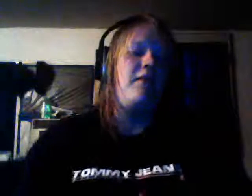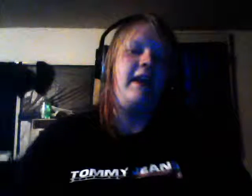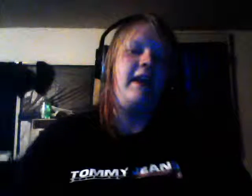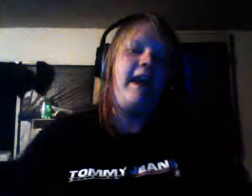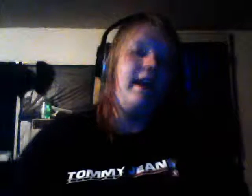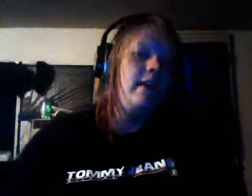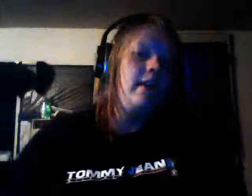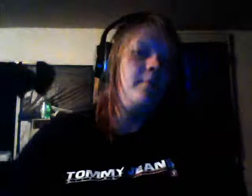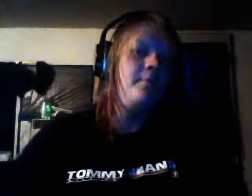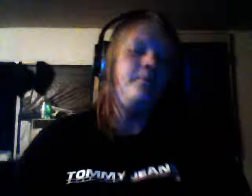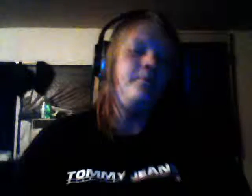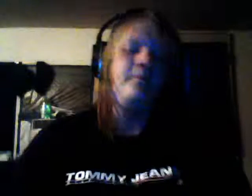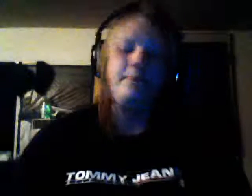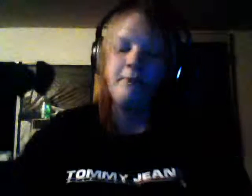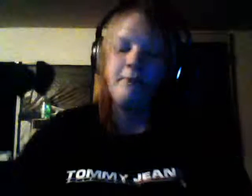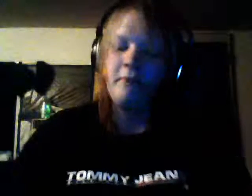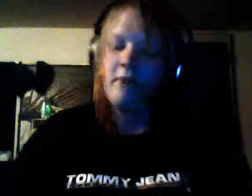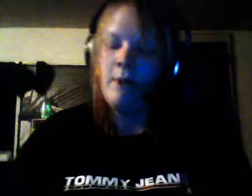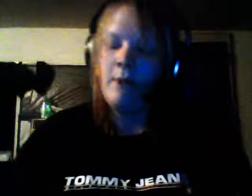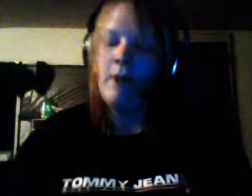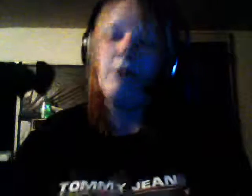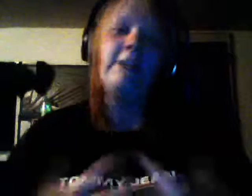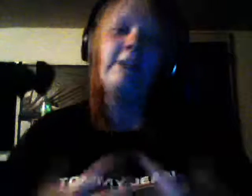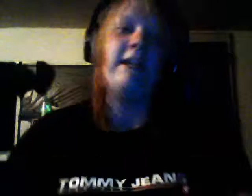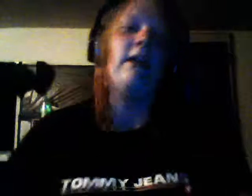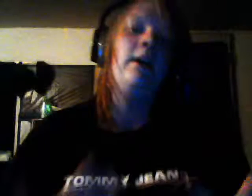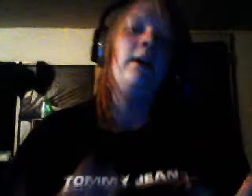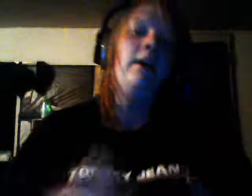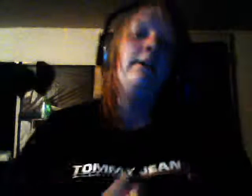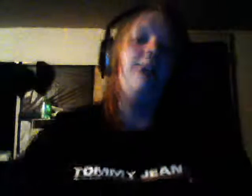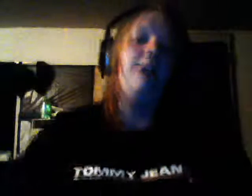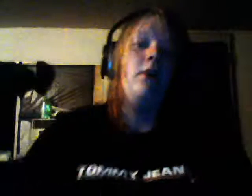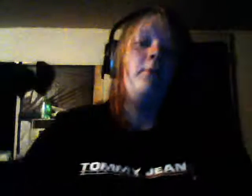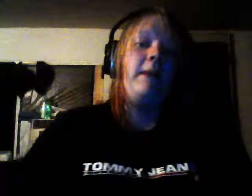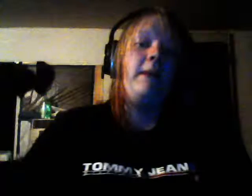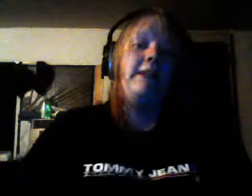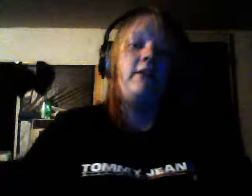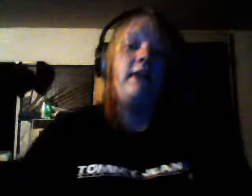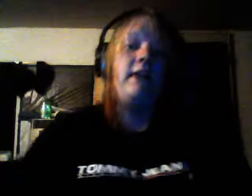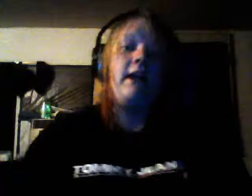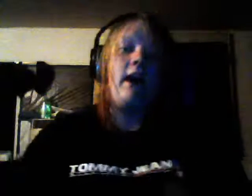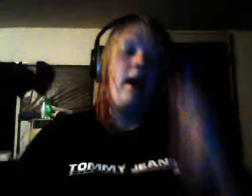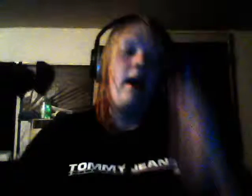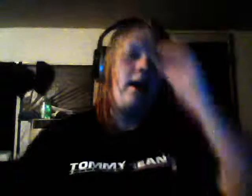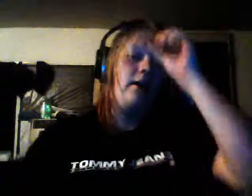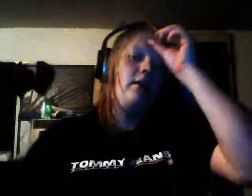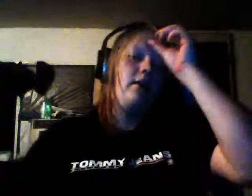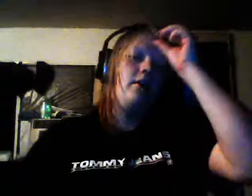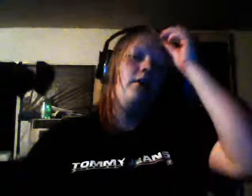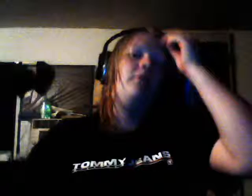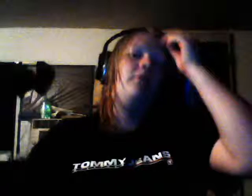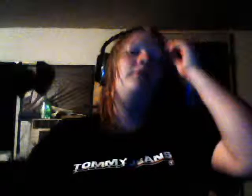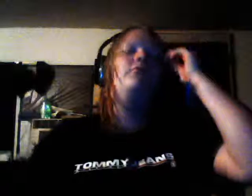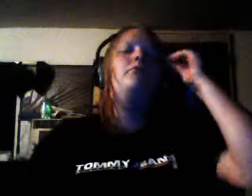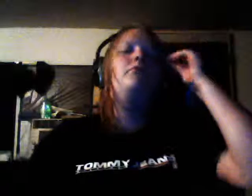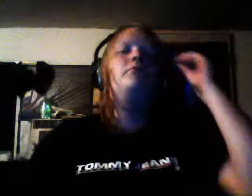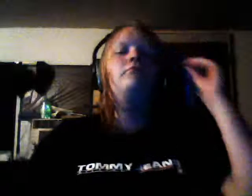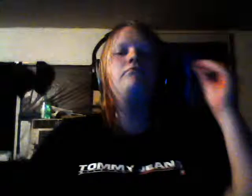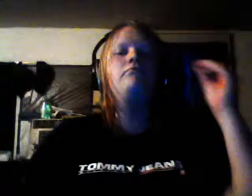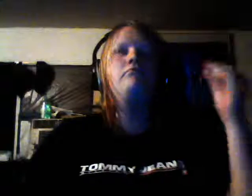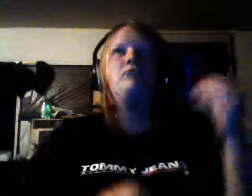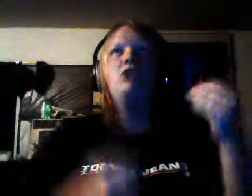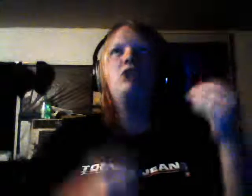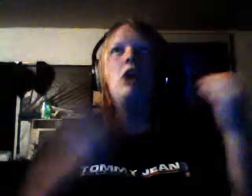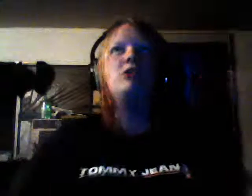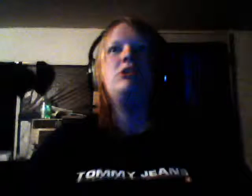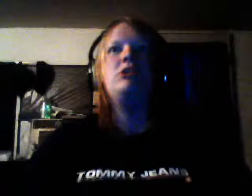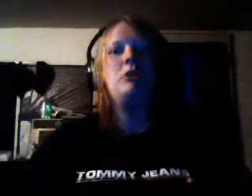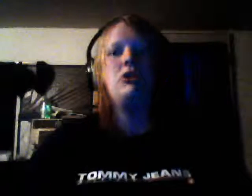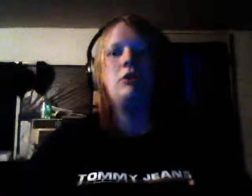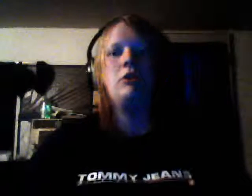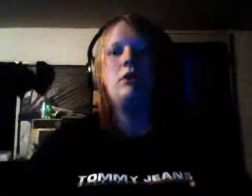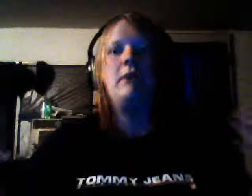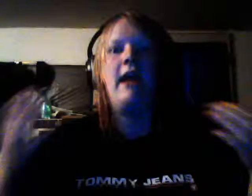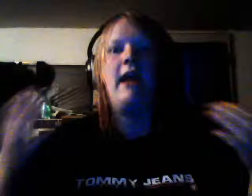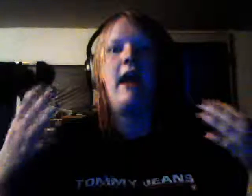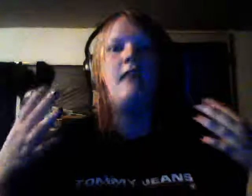I can but we'll see so basically uh long story short we have